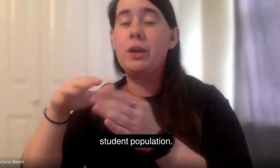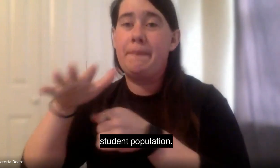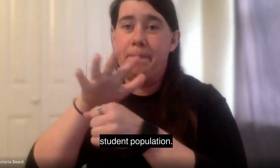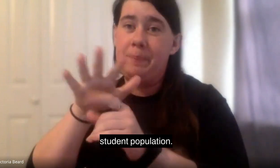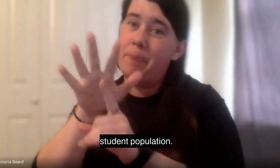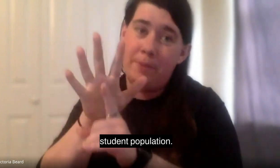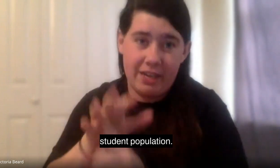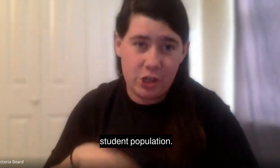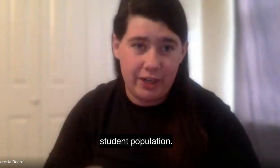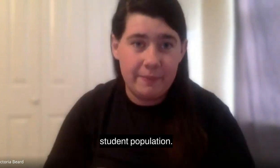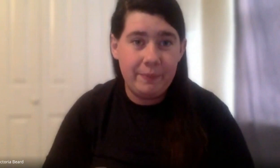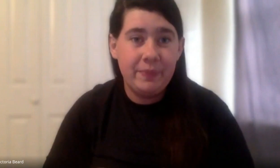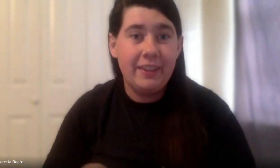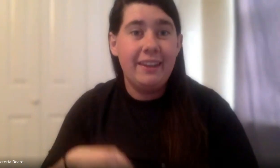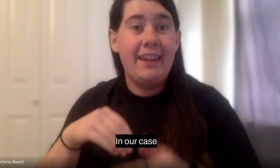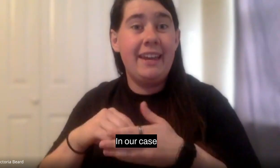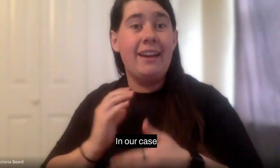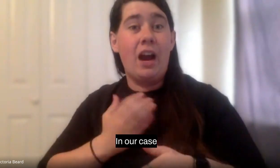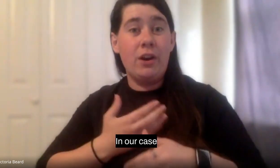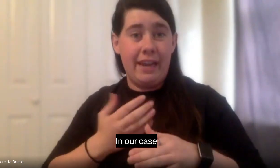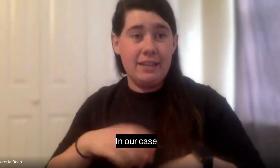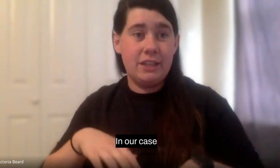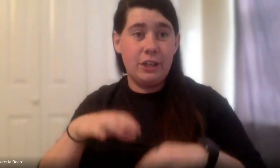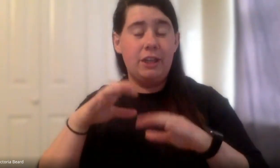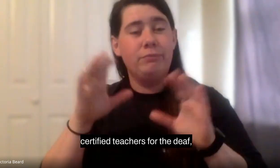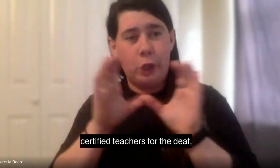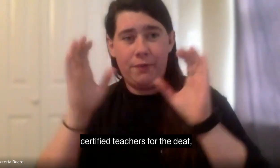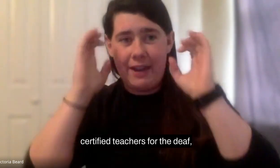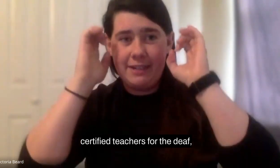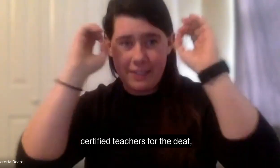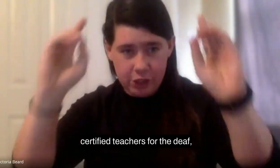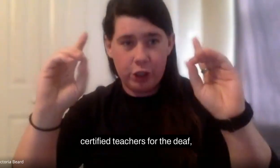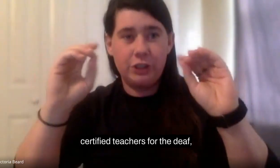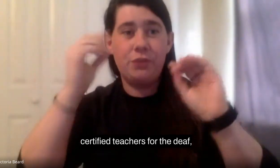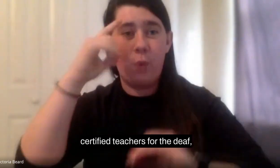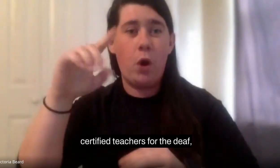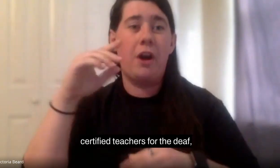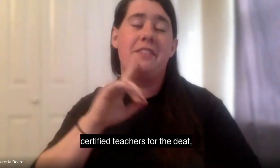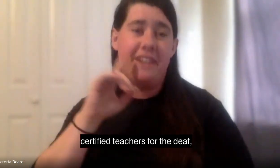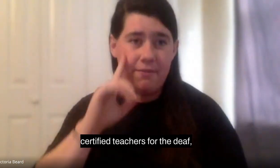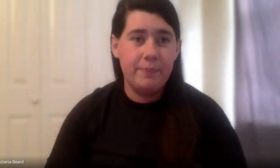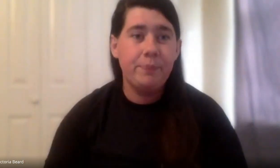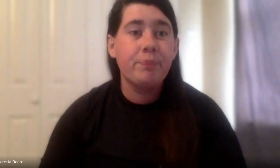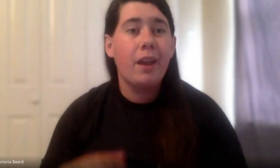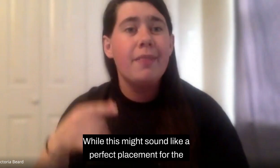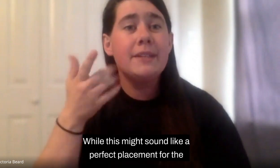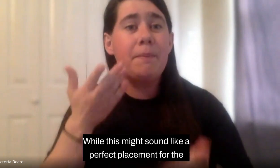population. In our case, certified teachers for the deaf. This might